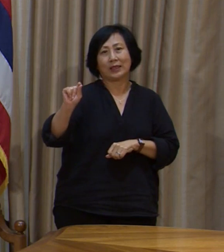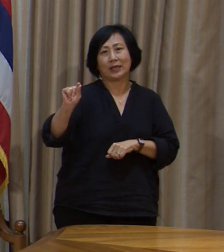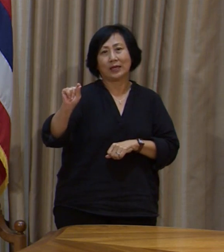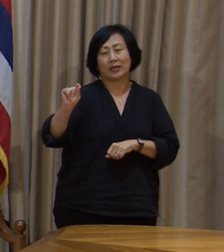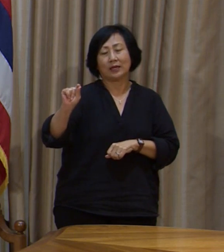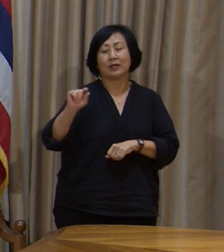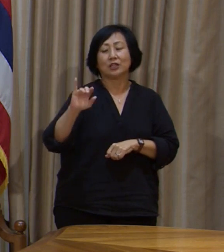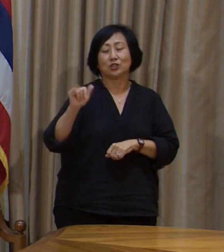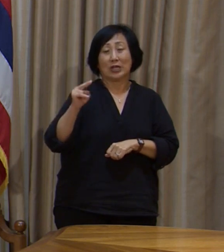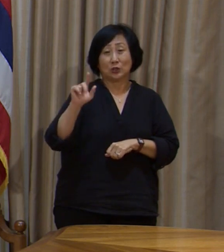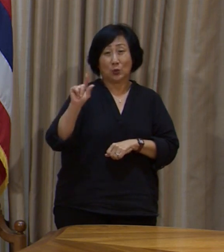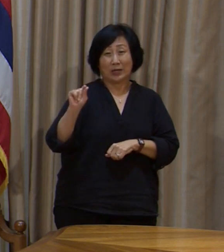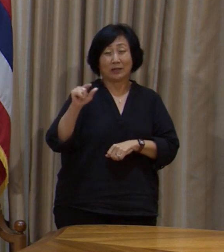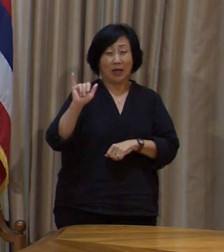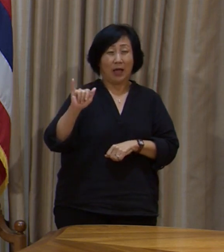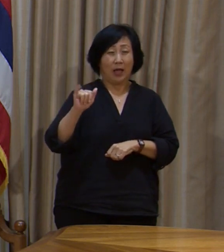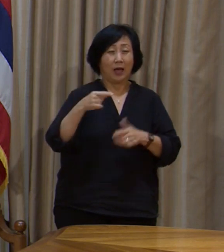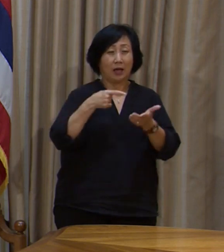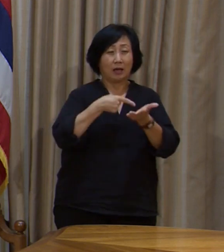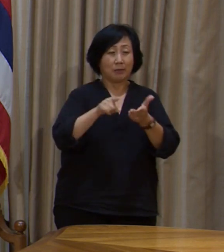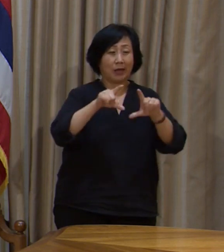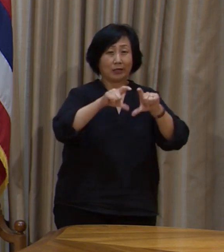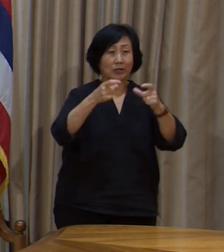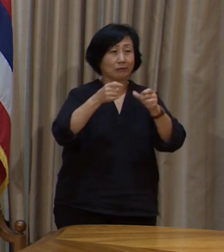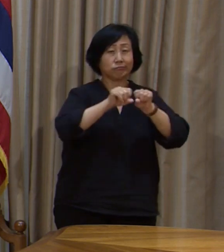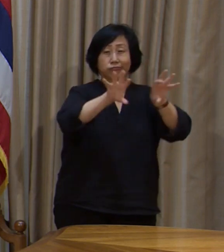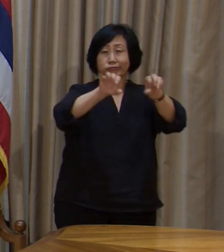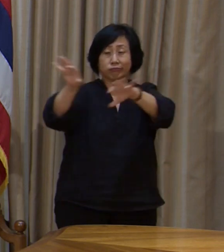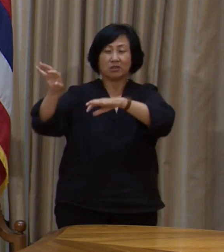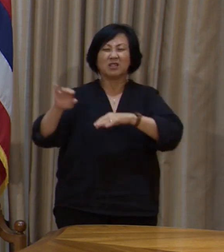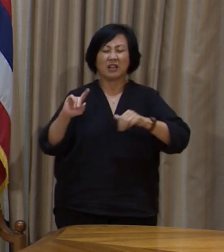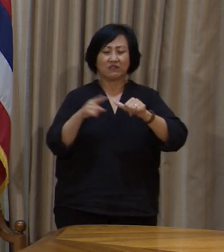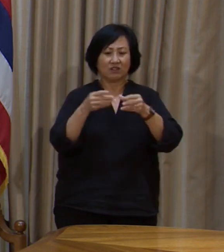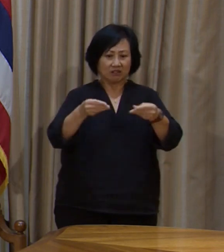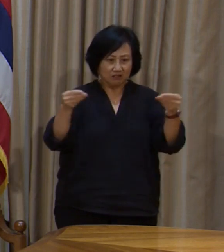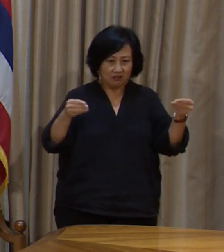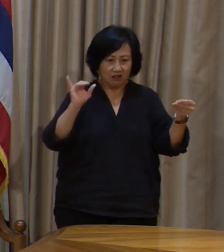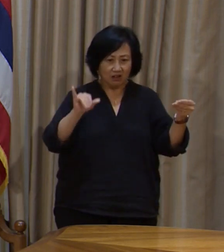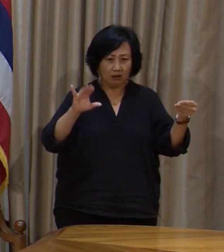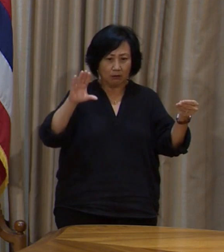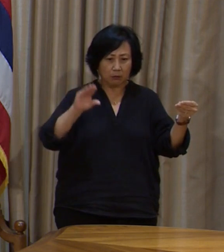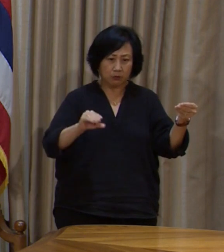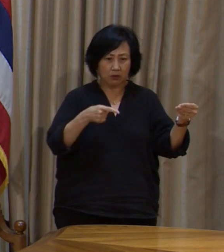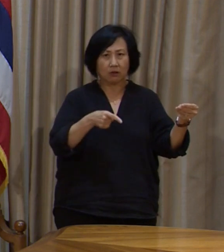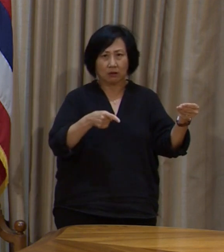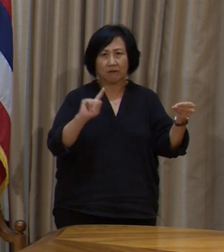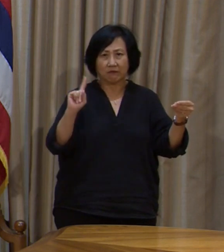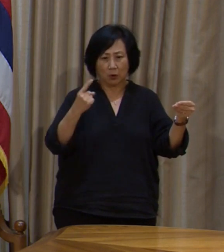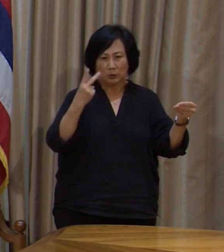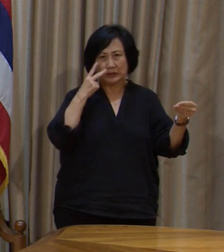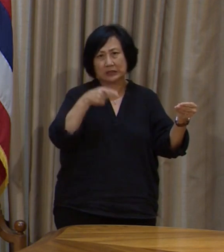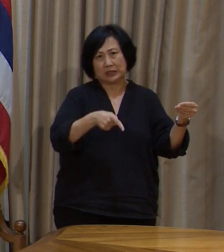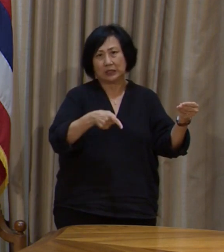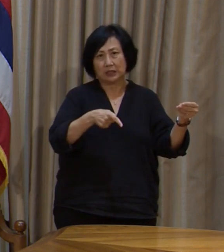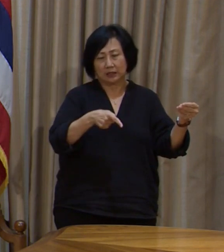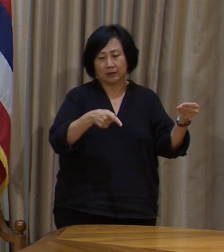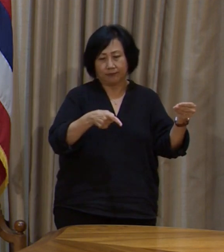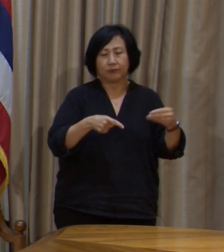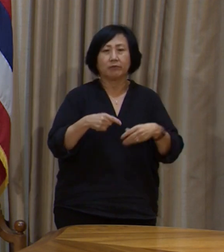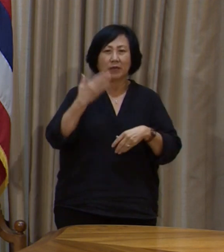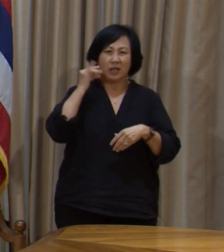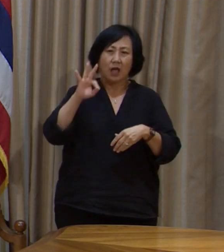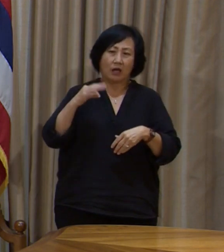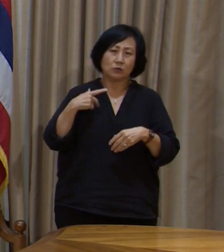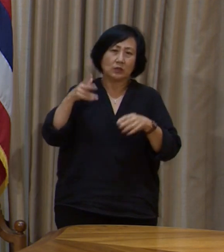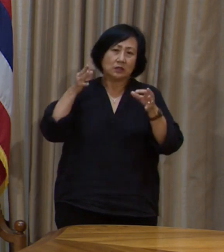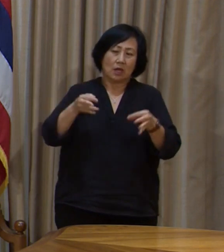January 20th payroll would be the first paycheck that would reflect the lower pay due to